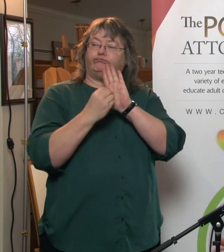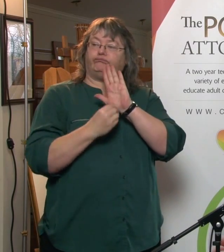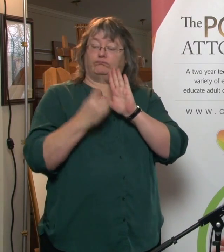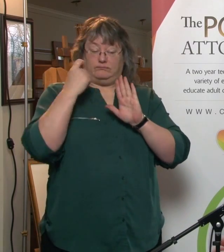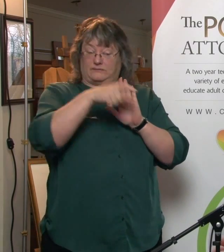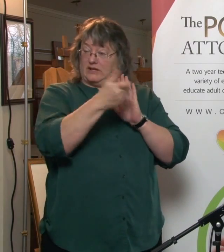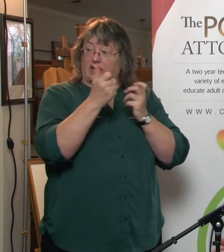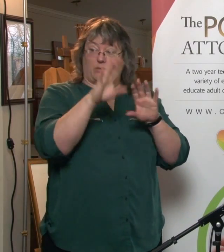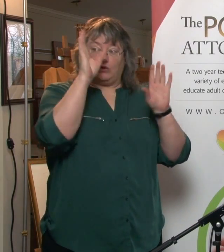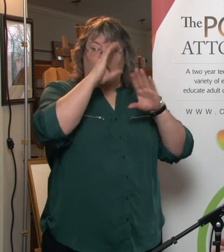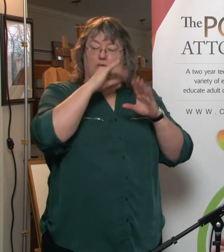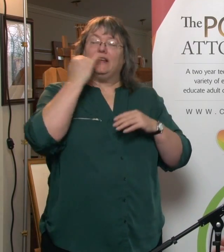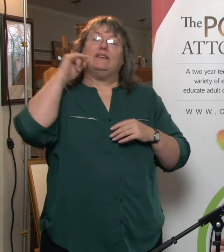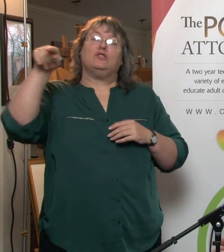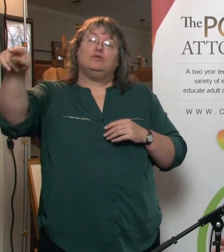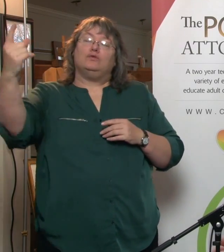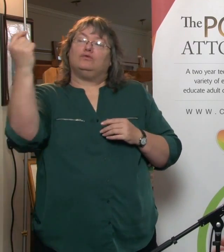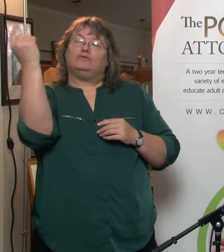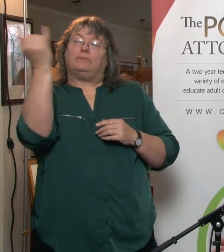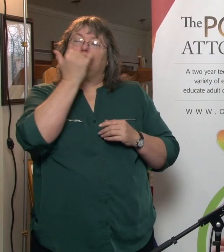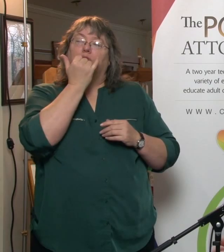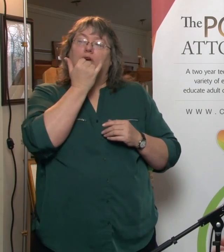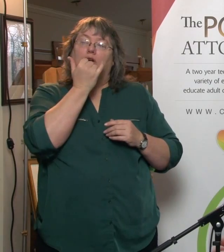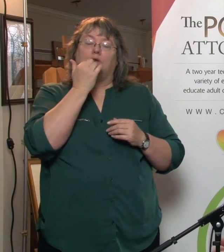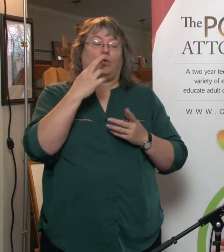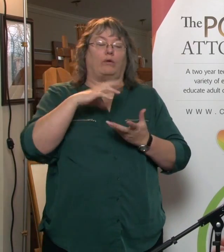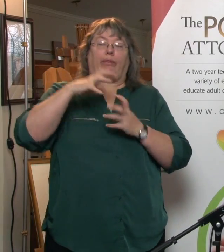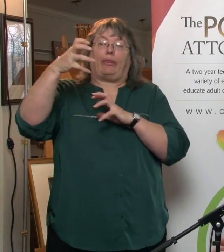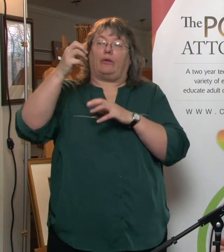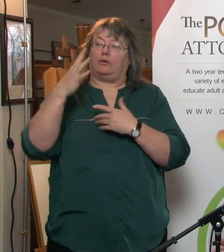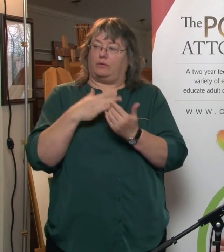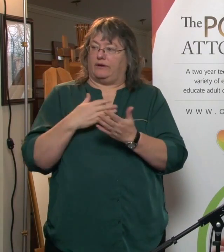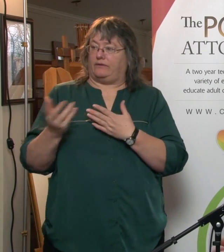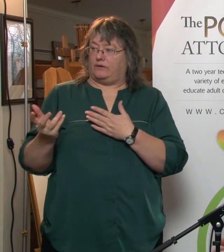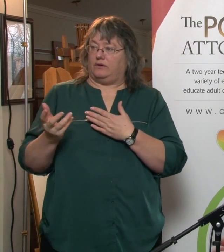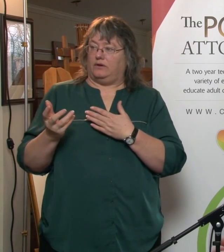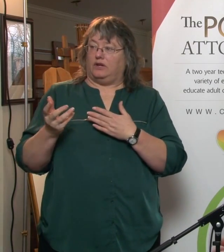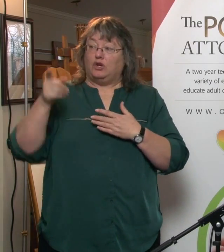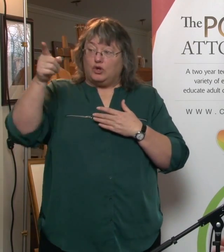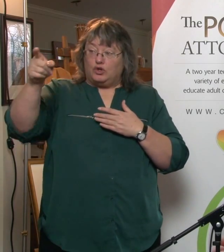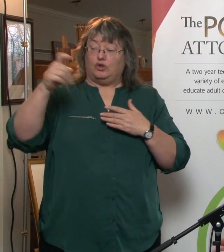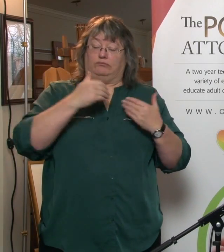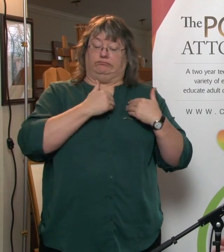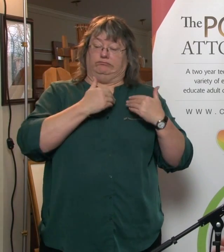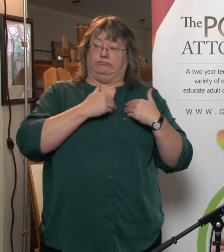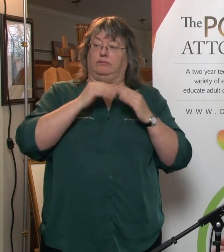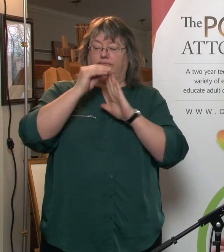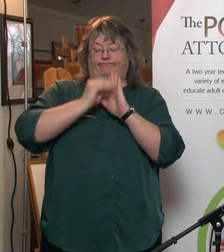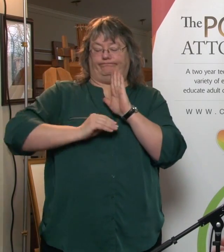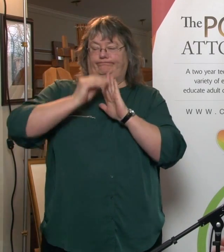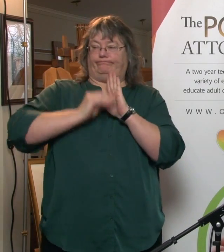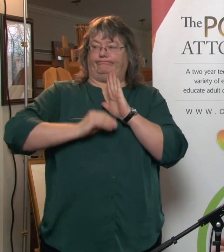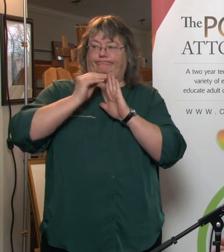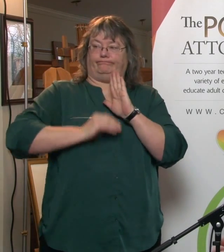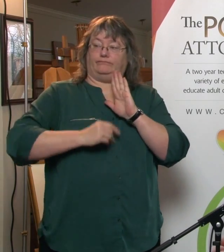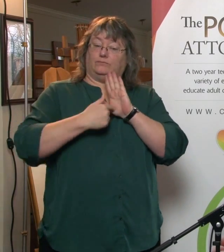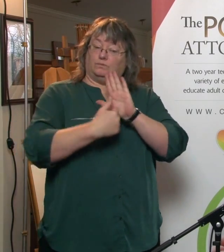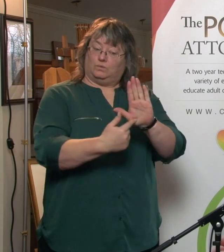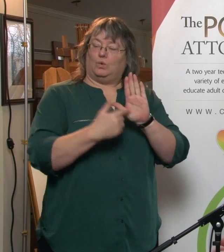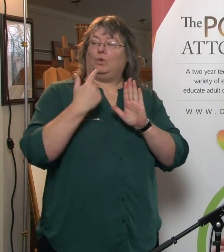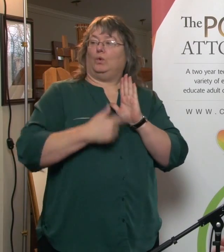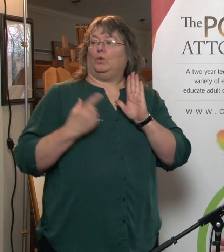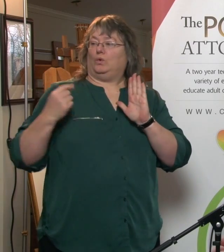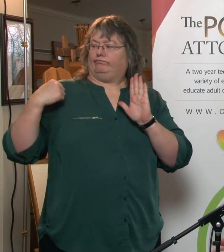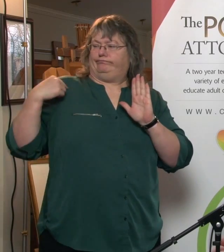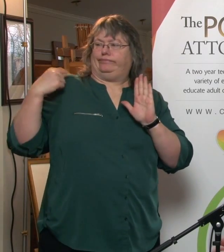if you perhaps did something incorrectly during your tenure. So you may be required to show everything that you did